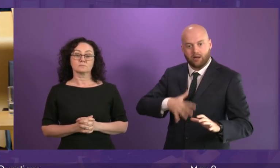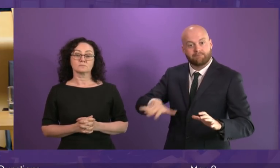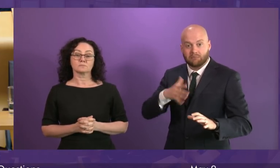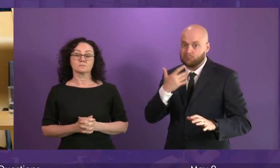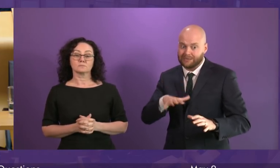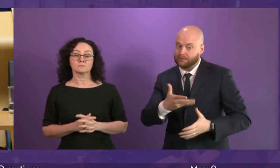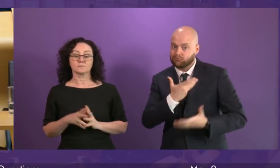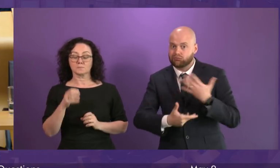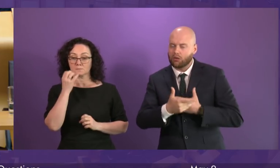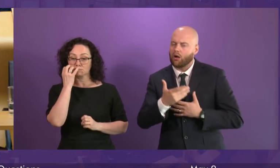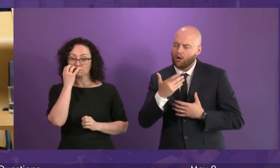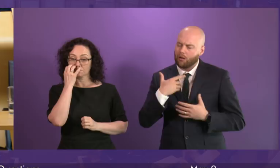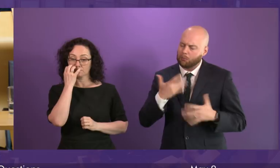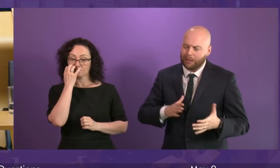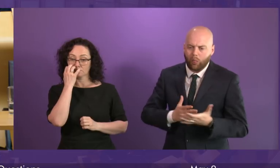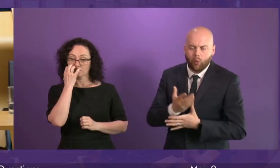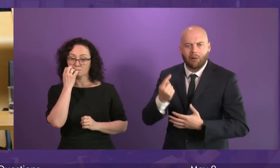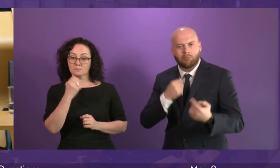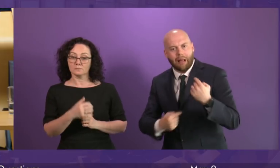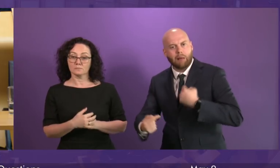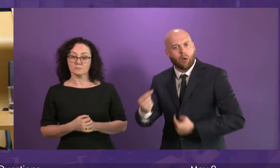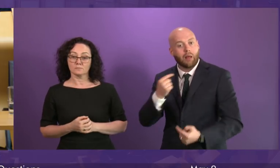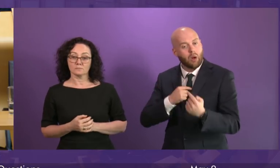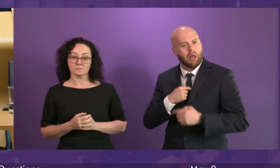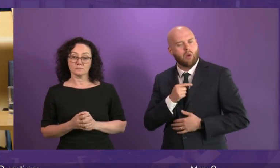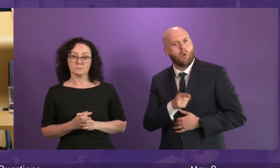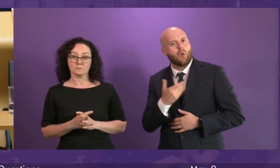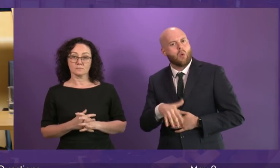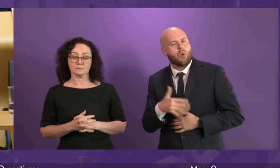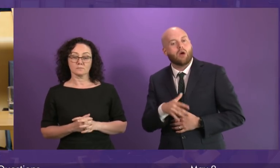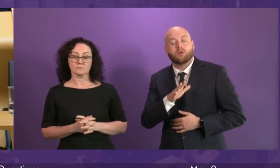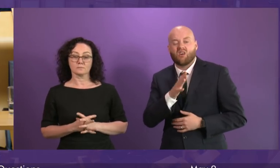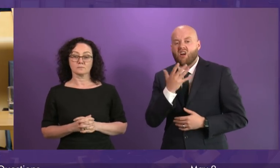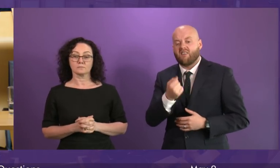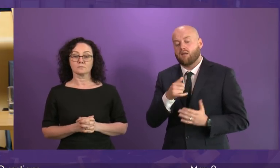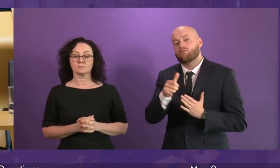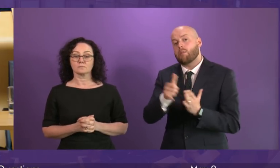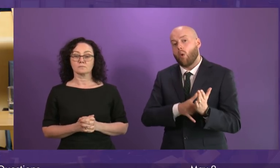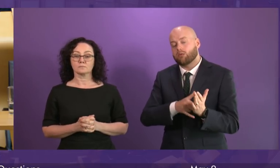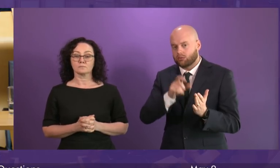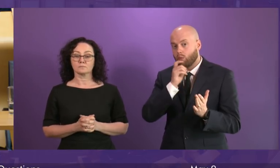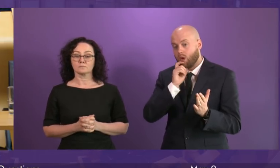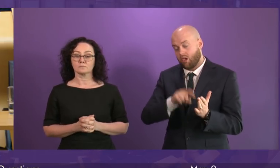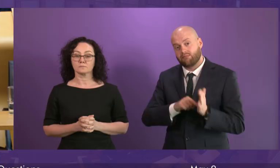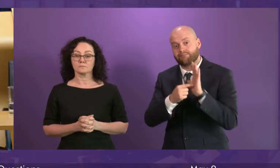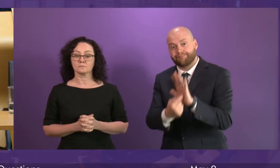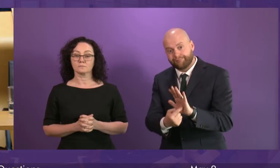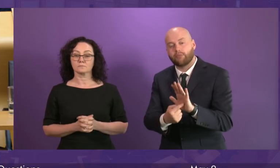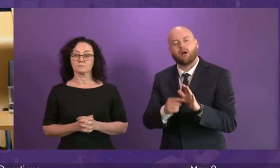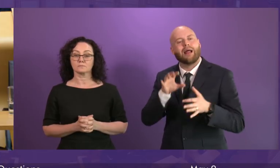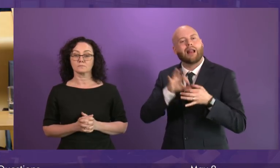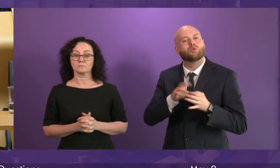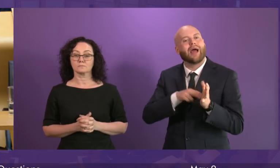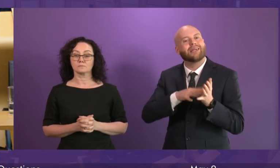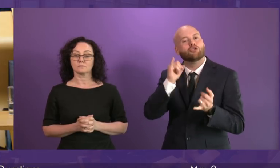of bullying as well. Today, the Sturrock report will be published into allegations of bullying in NHS Highland. Will the First